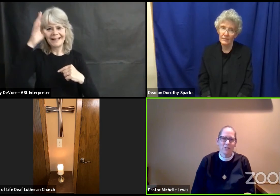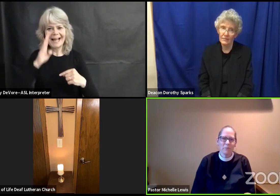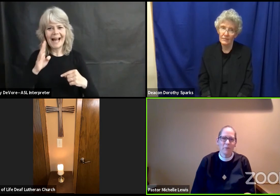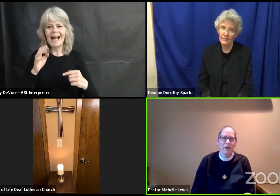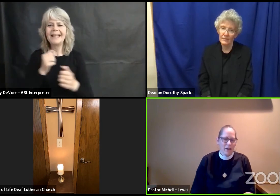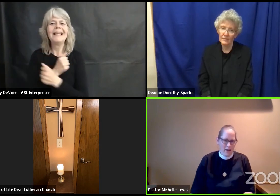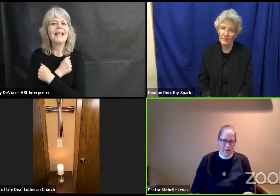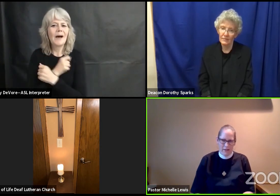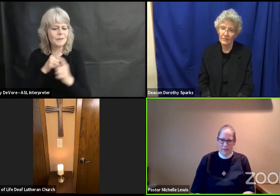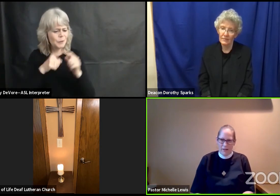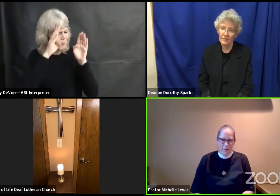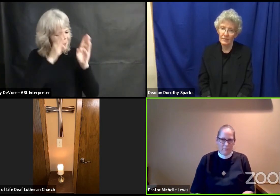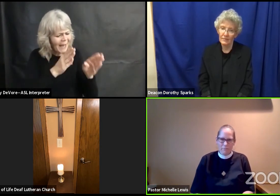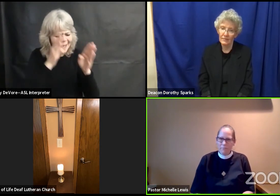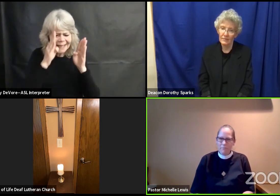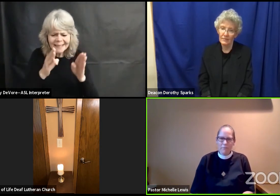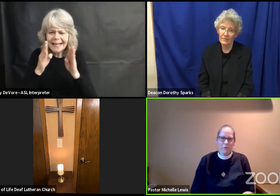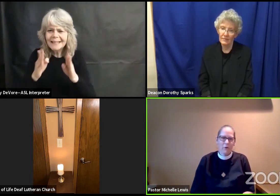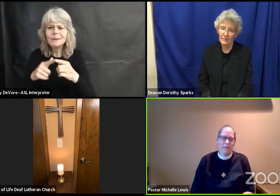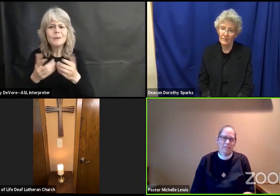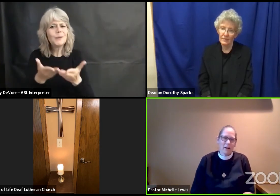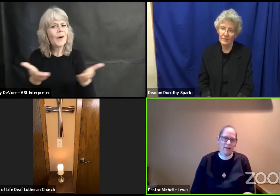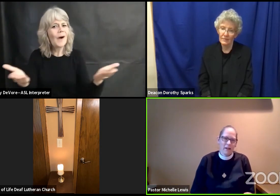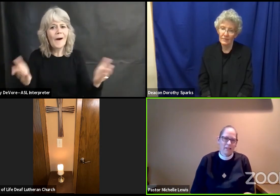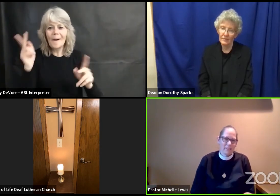and focus on us